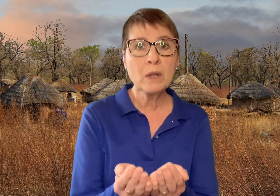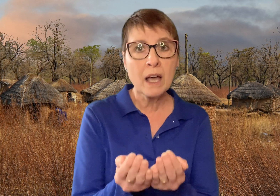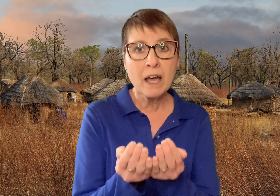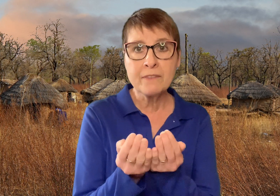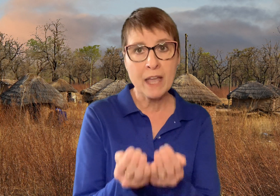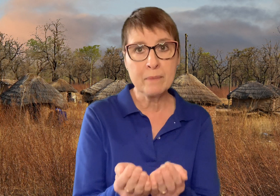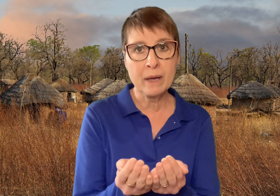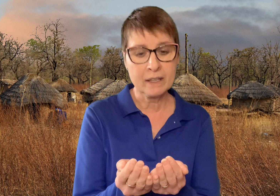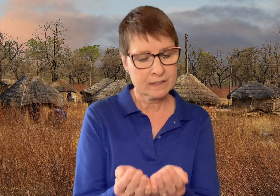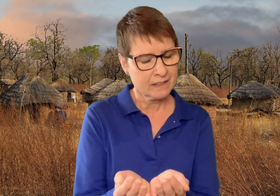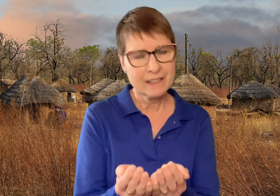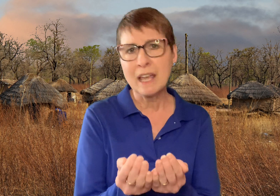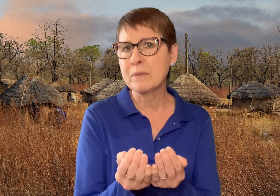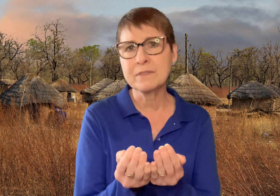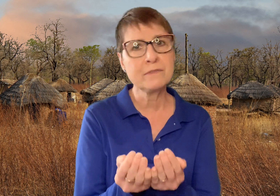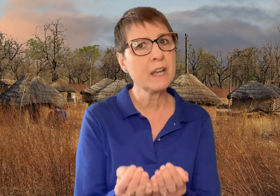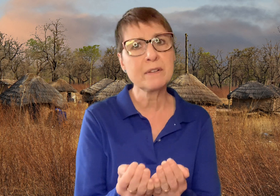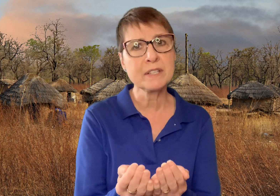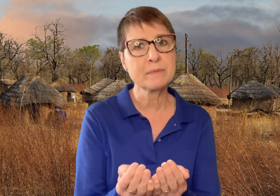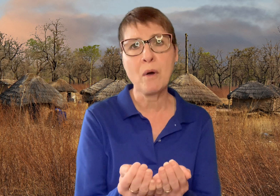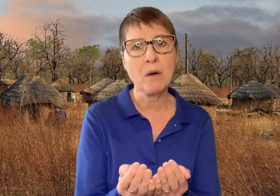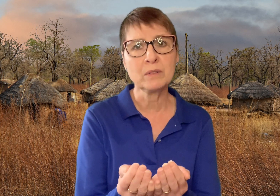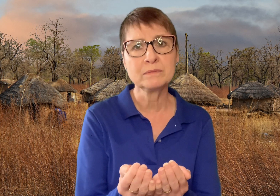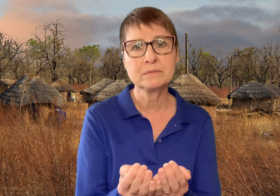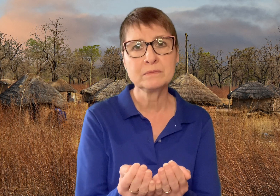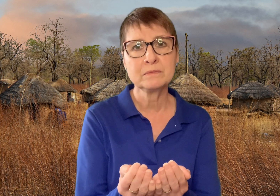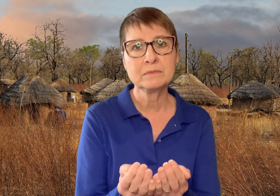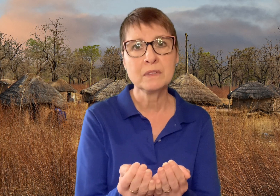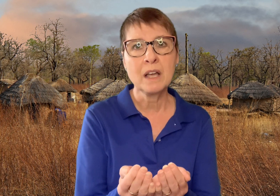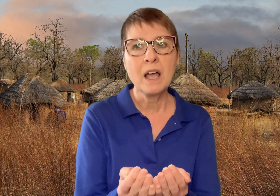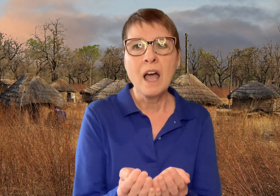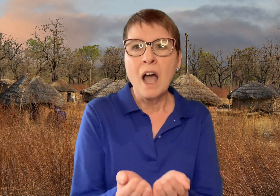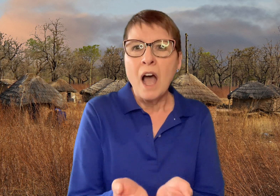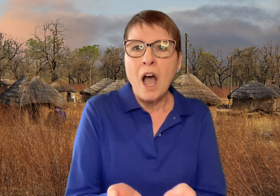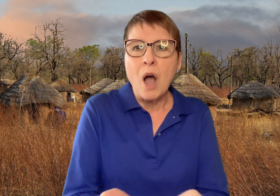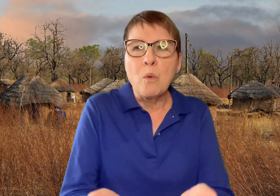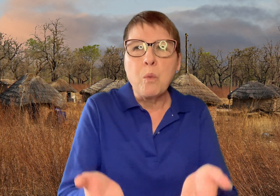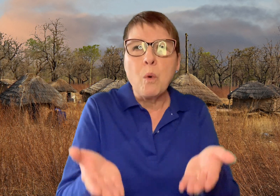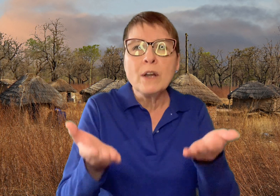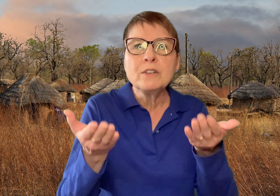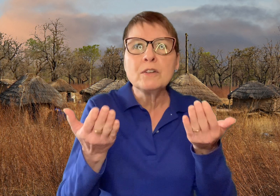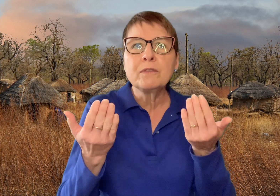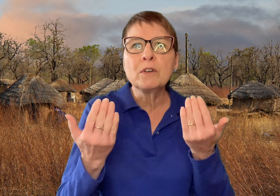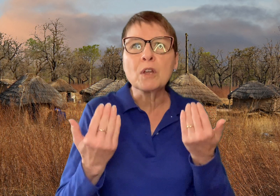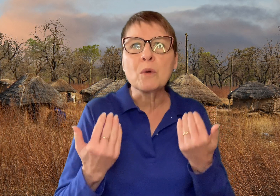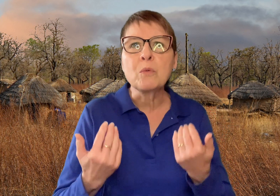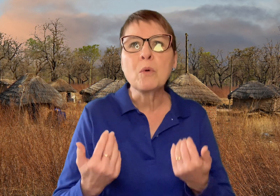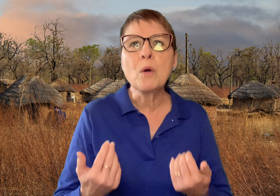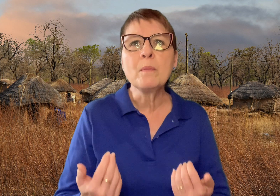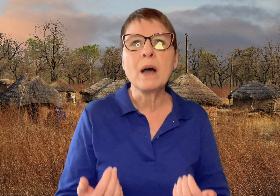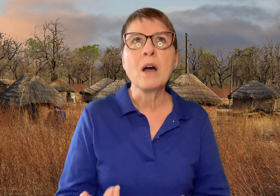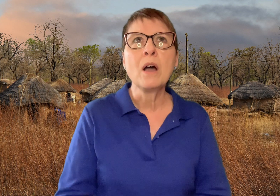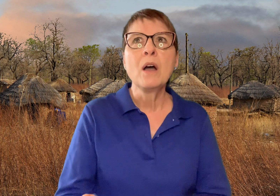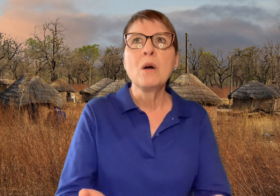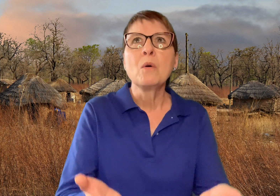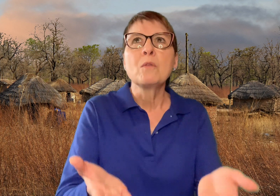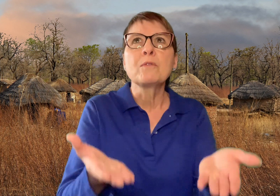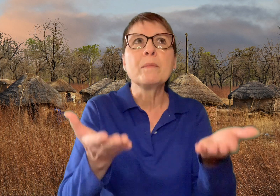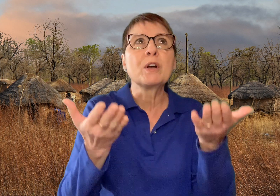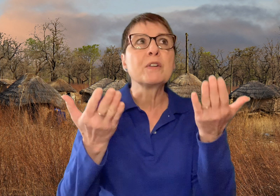of eba that was very small. A wonderful aroma from her